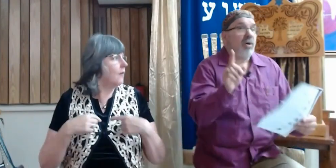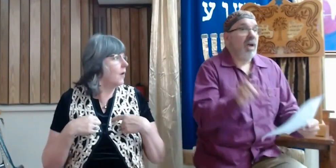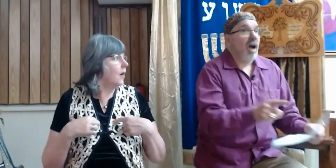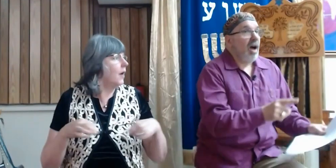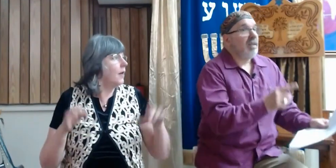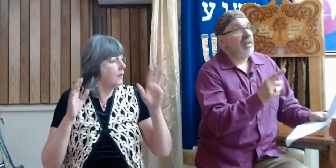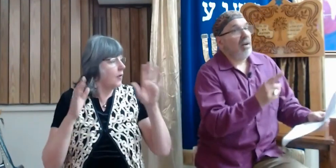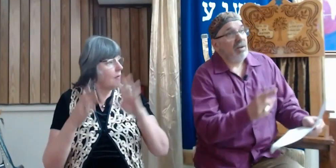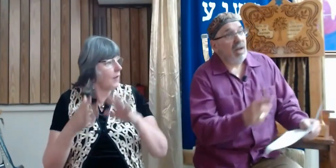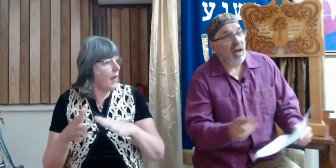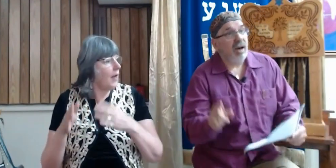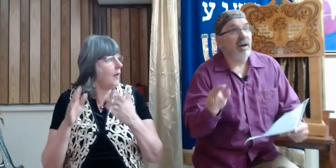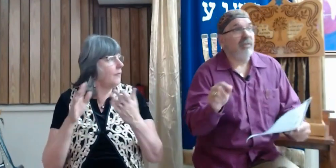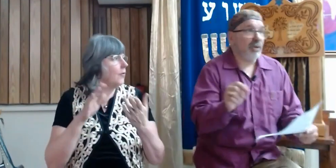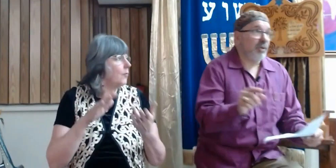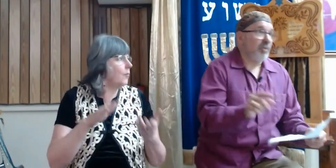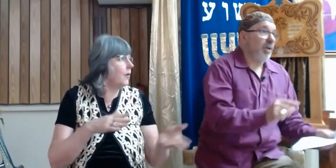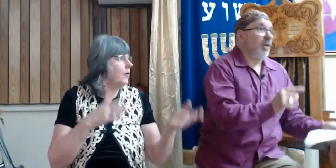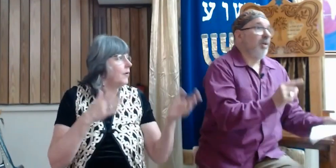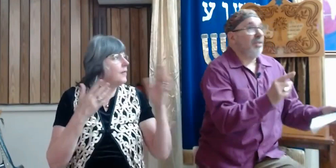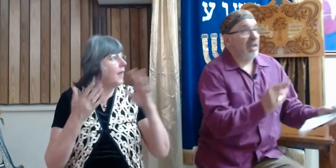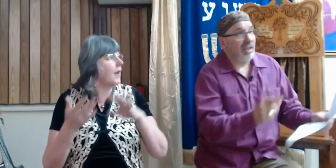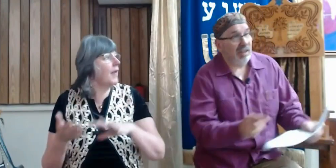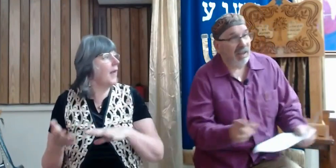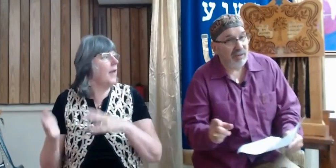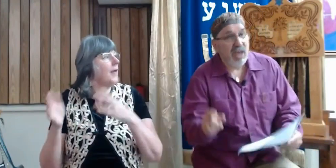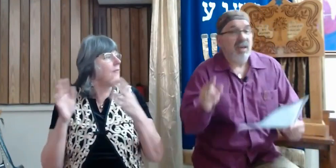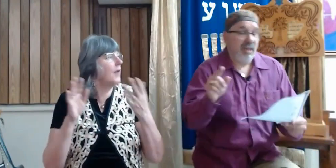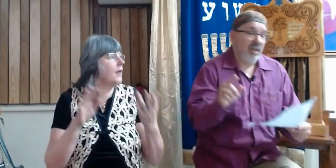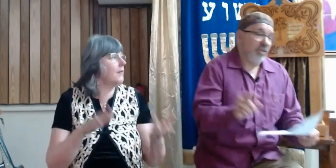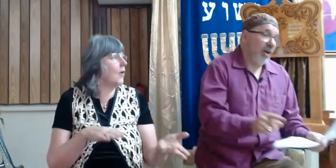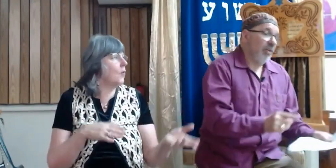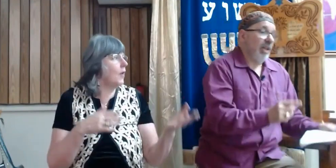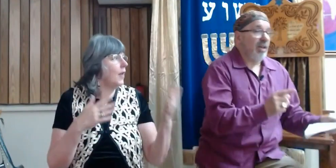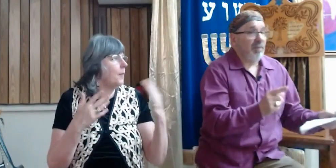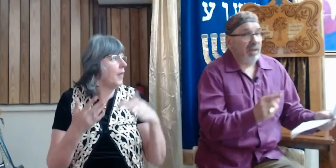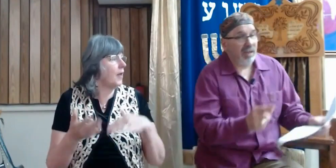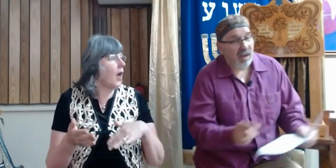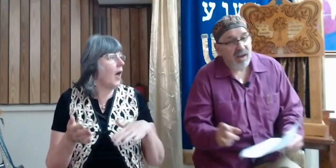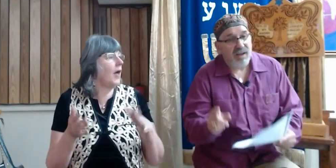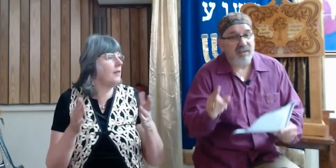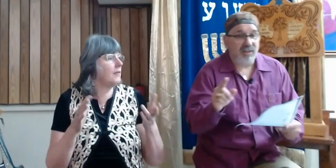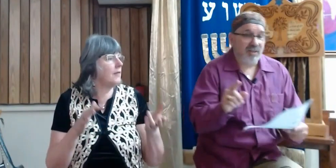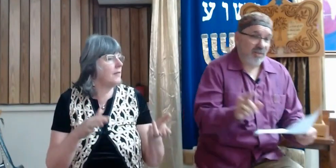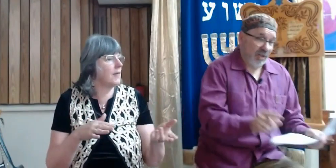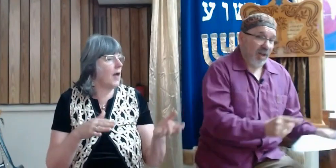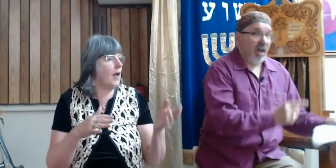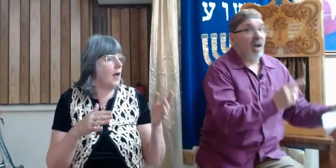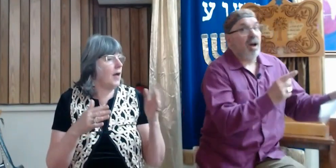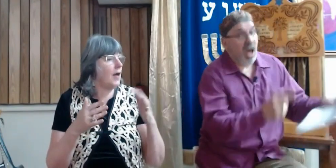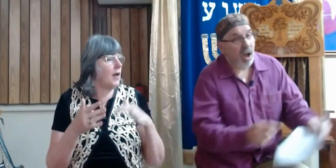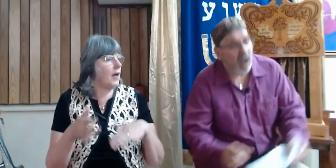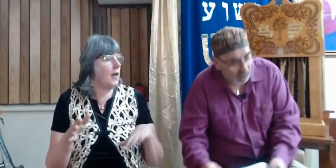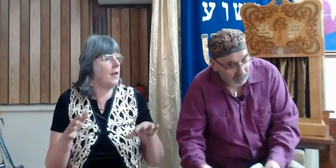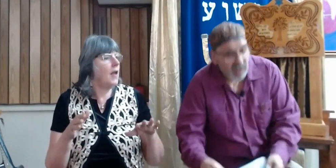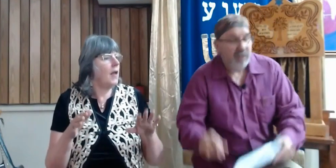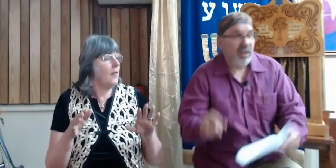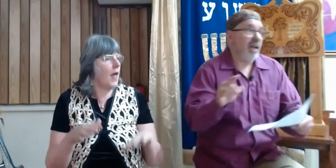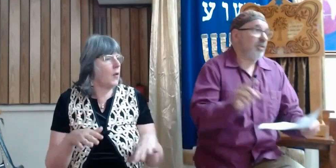For God so loved the world that he gave his only begotten son,